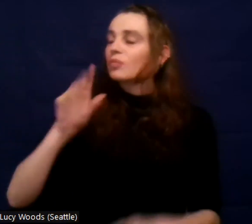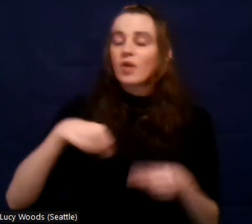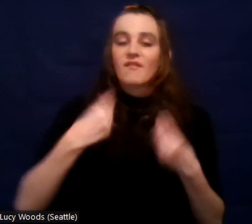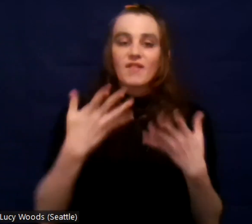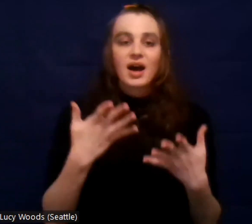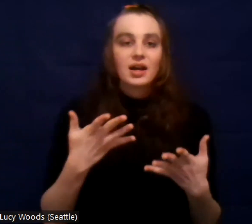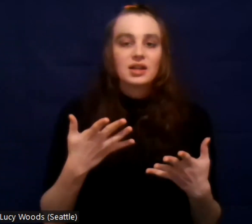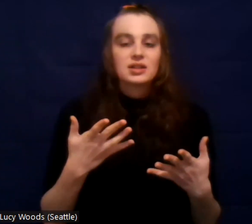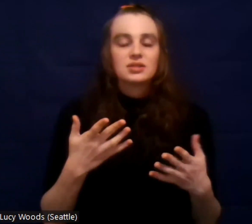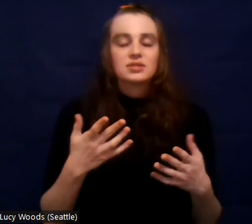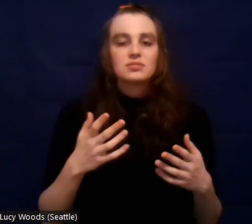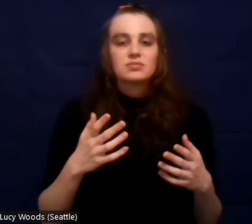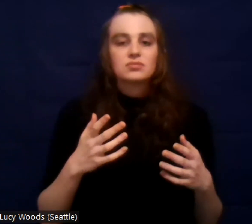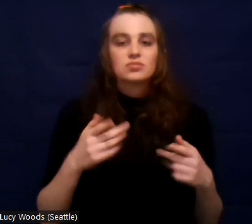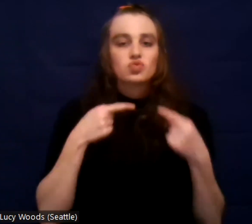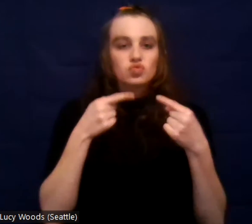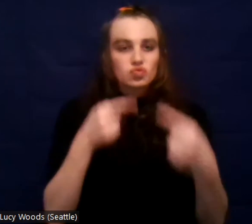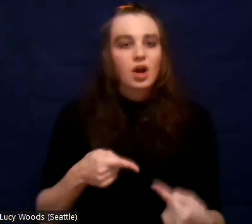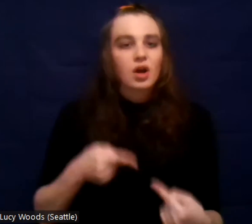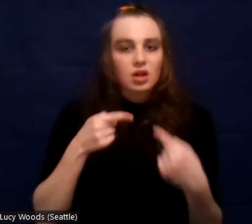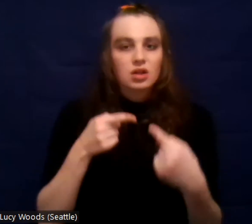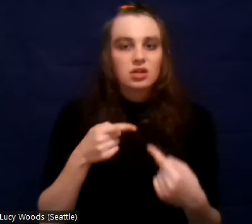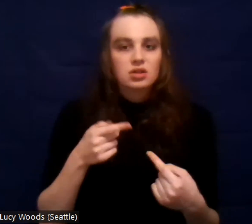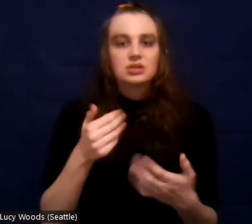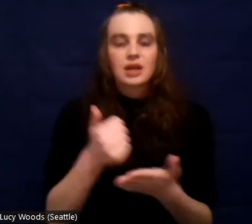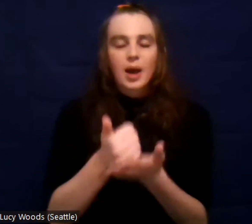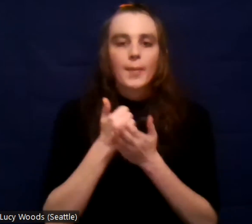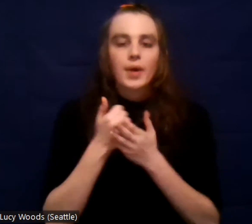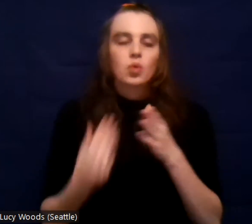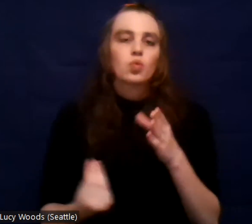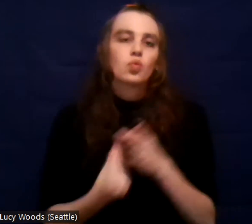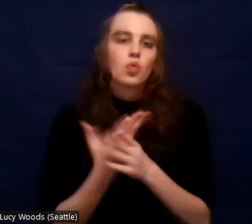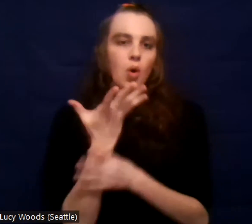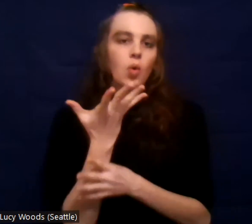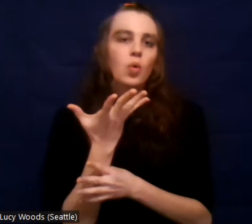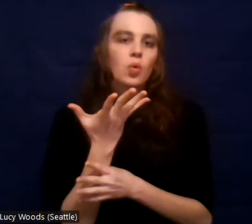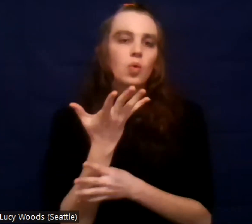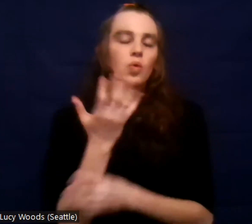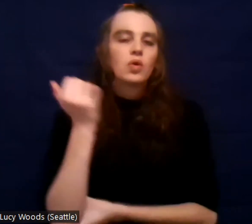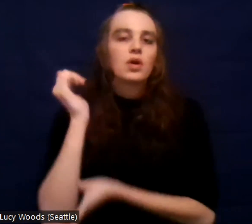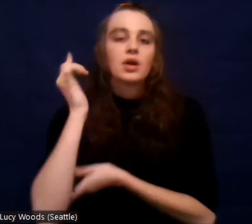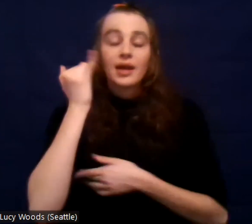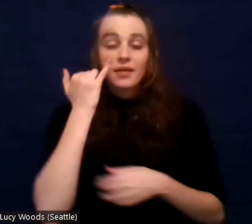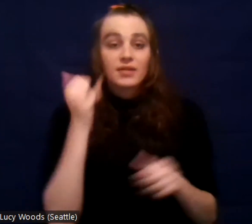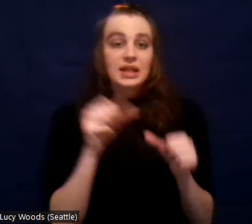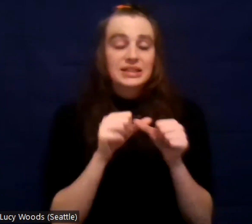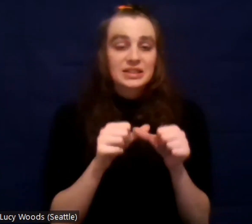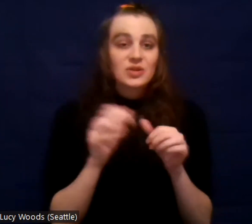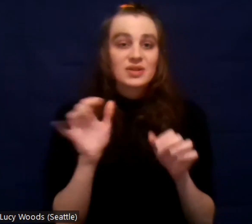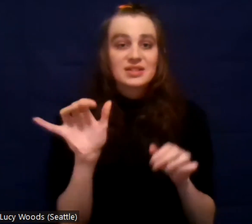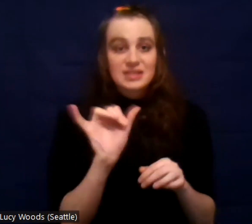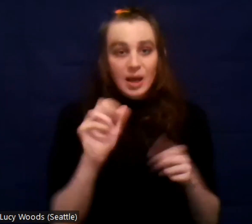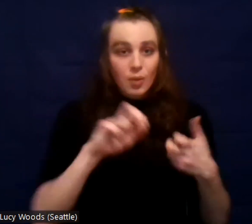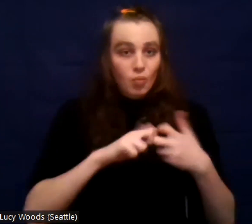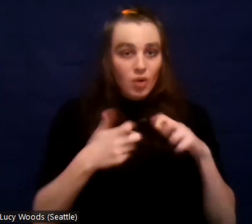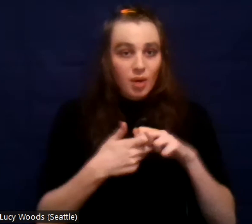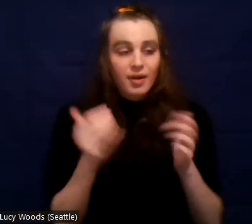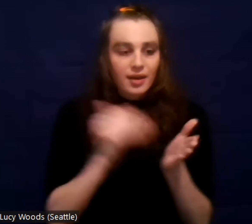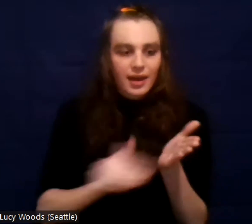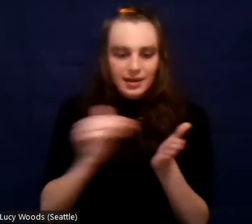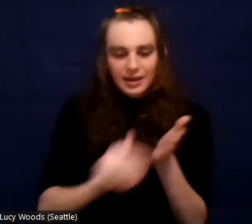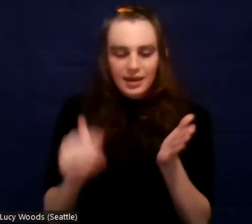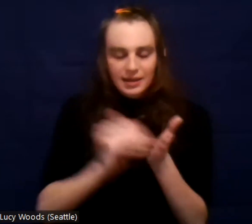push us to grow. Uh, if you keep having the same battle, you're, you're not learning the lesson.